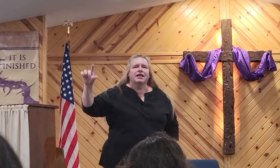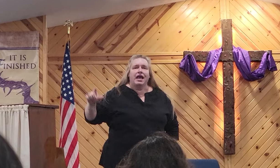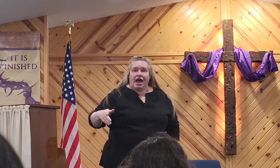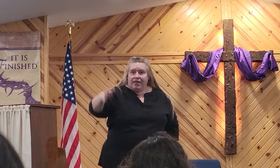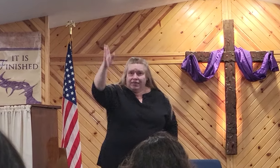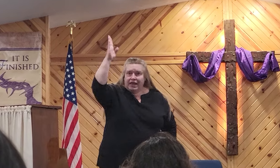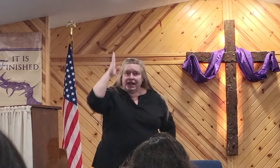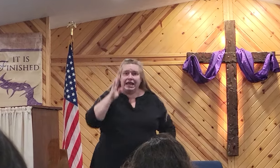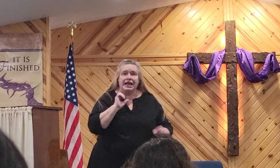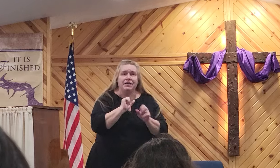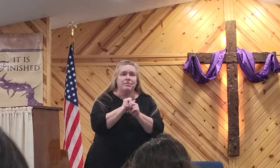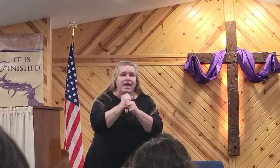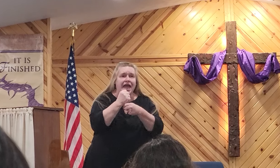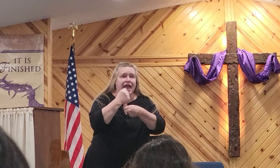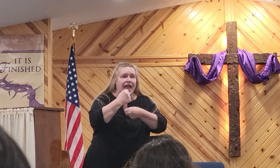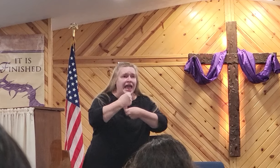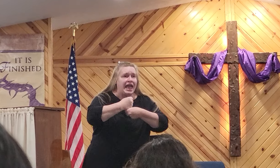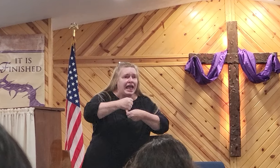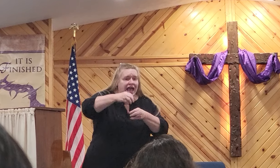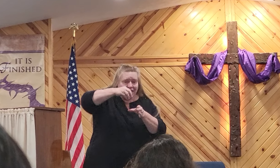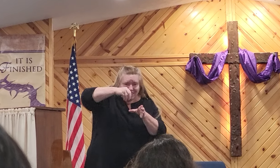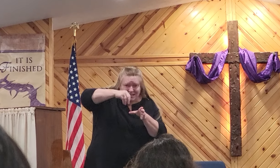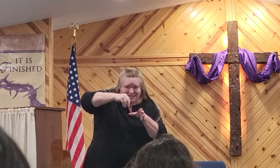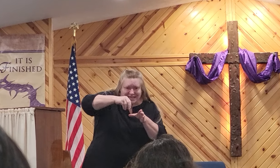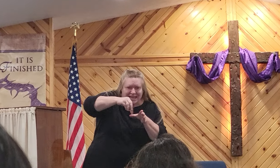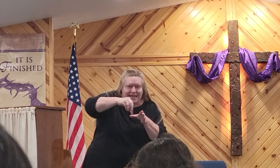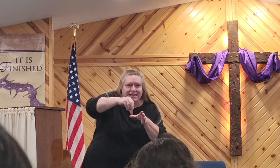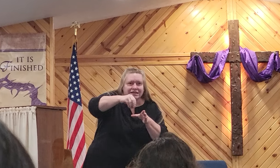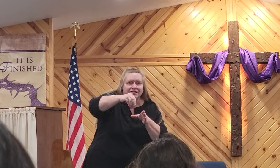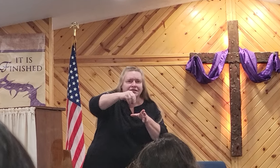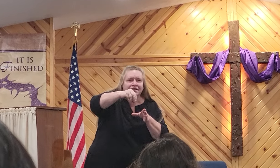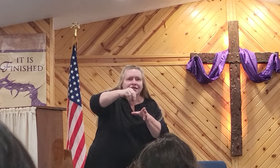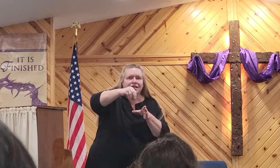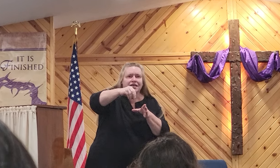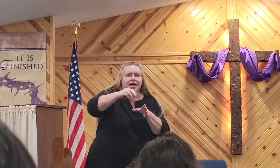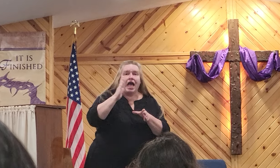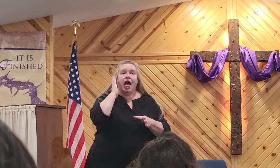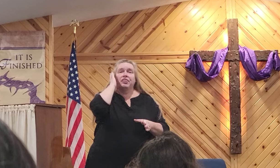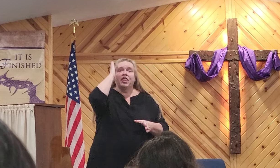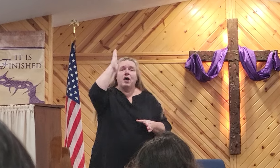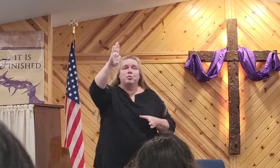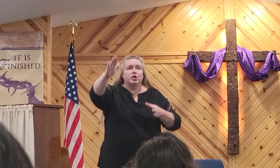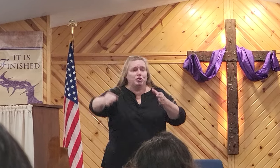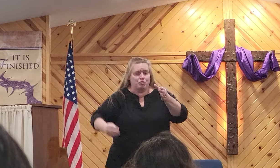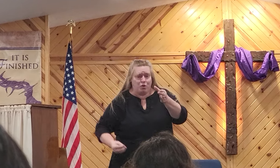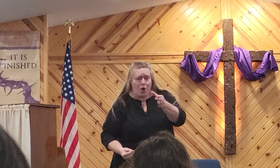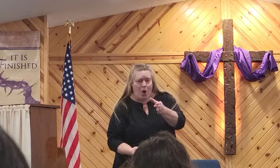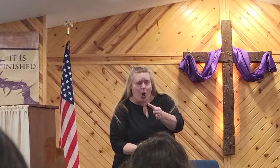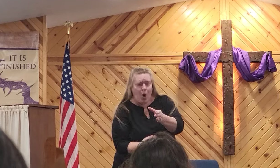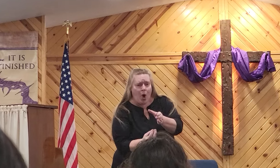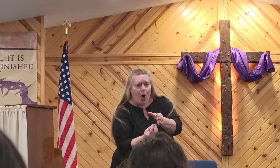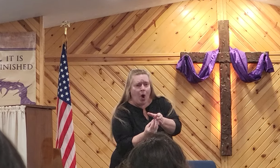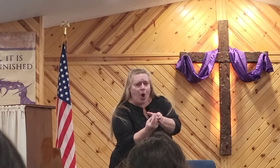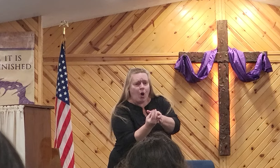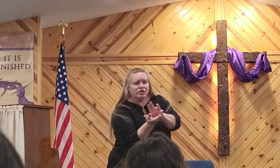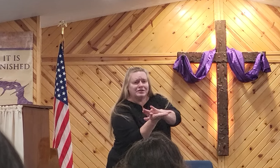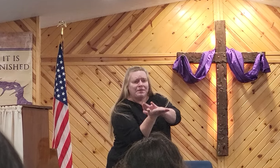Then he made the seed that would grow